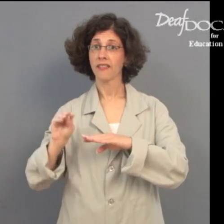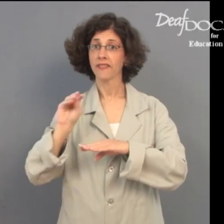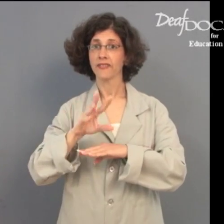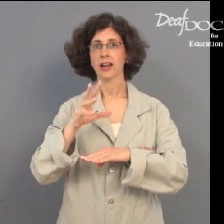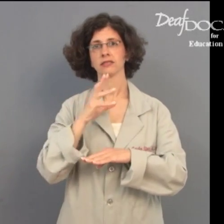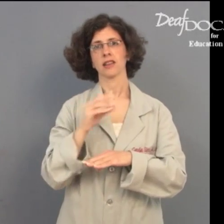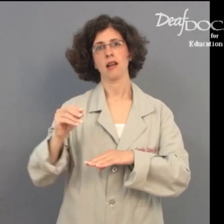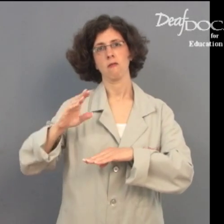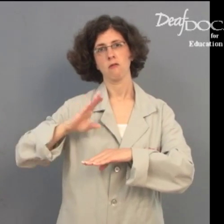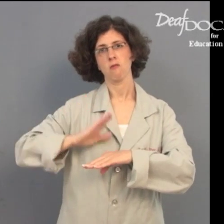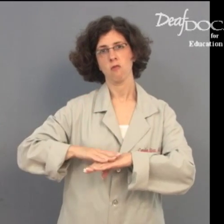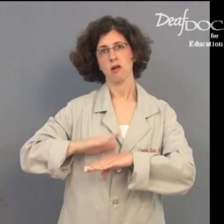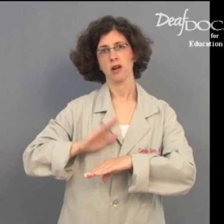Effects and Warnings.